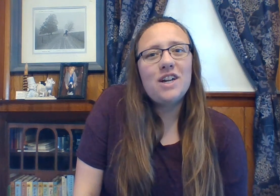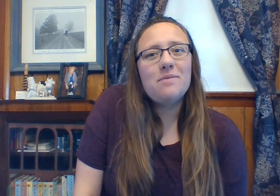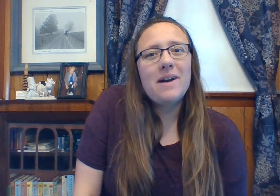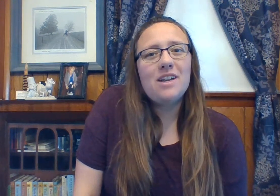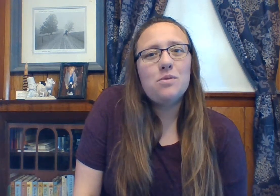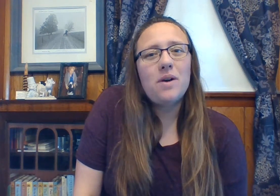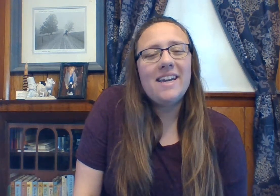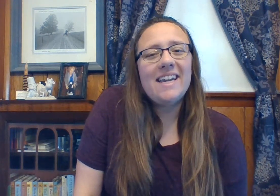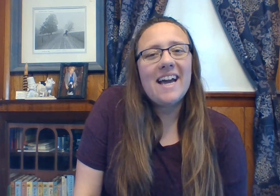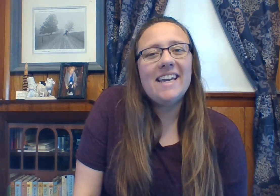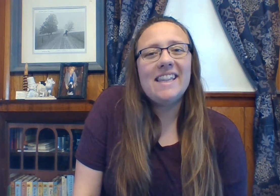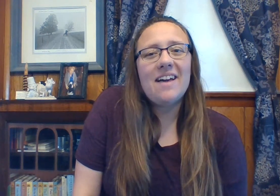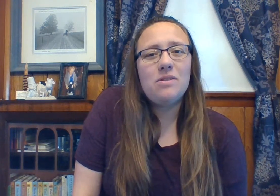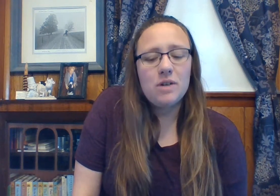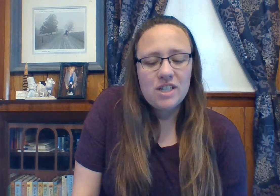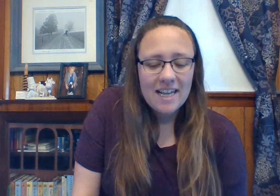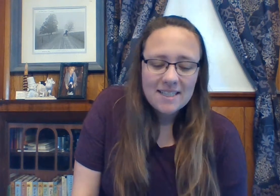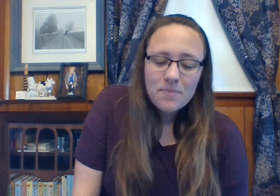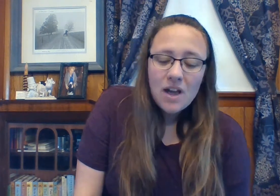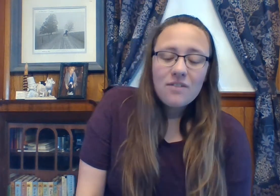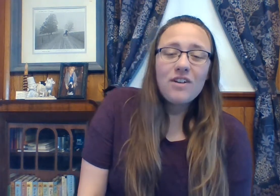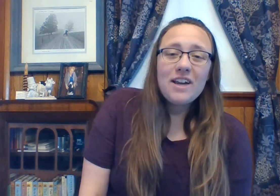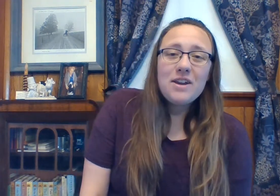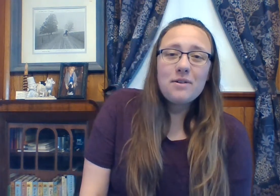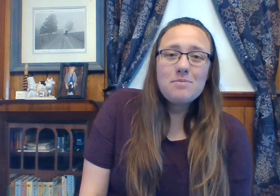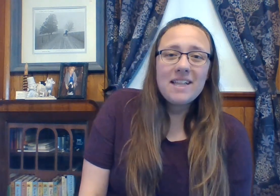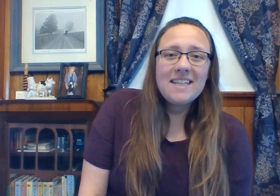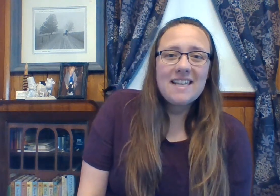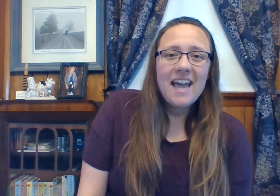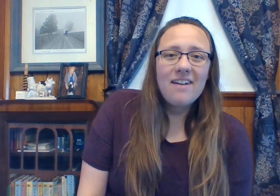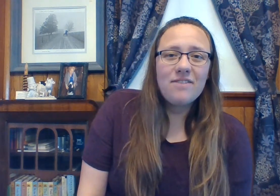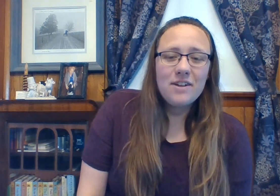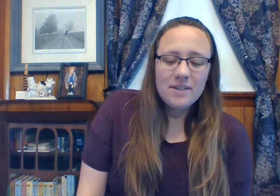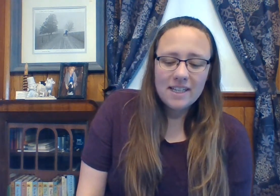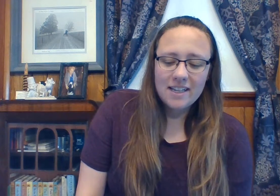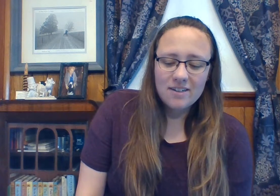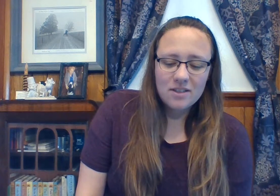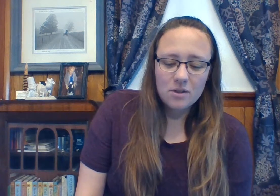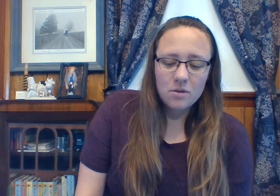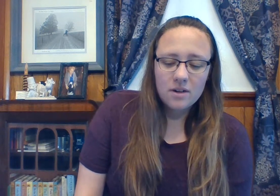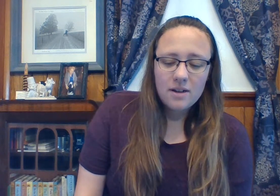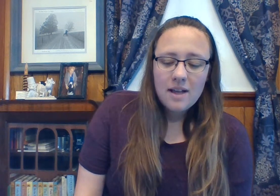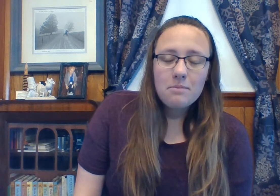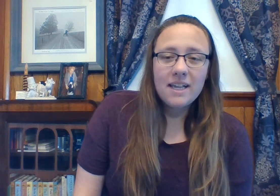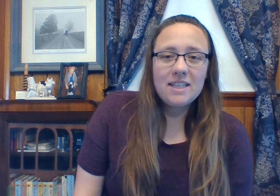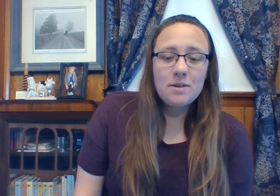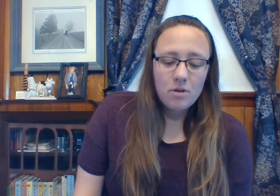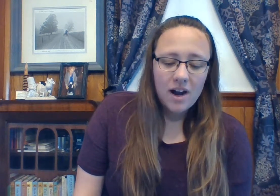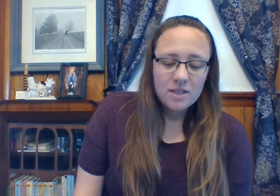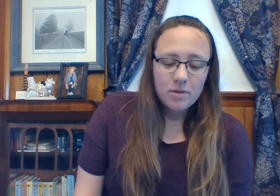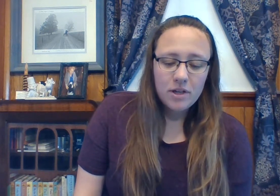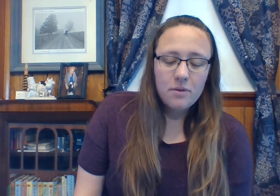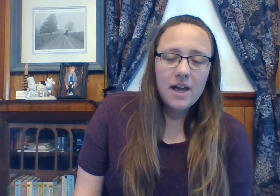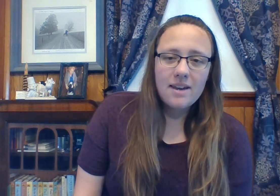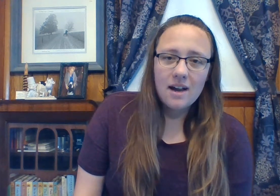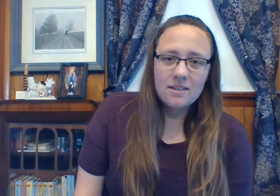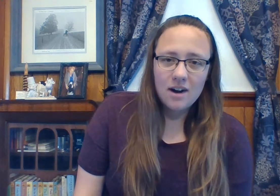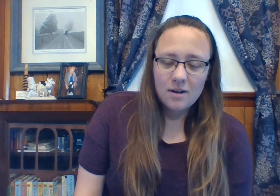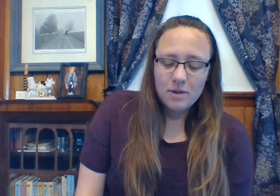Jeremiah 29 11, which says, for I know the plans I have for you declares the Lord, plans to prosper you and not to harm